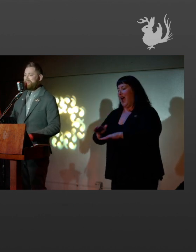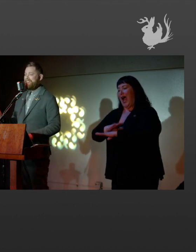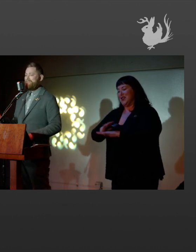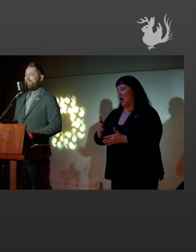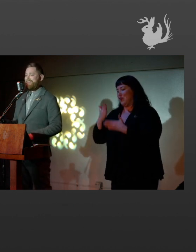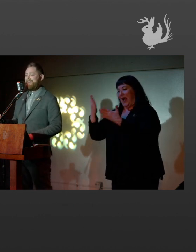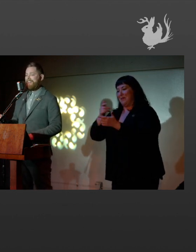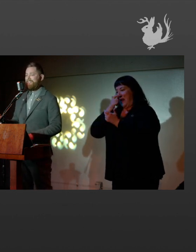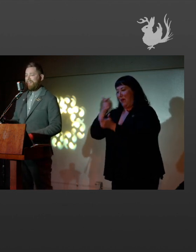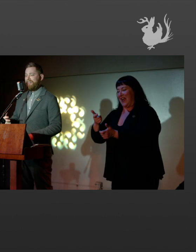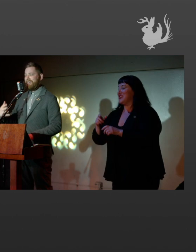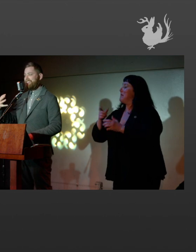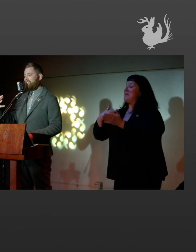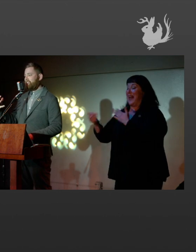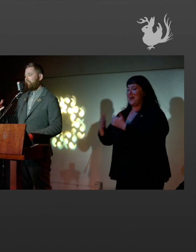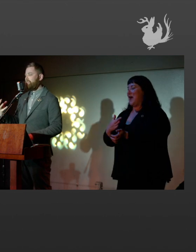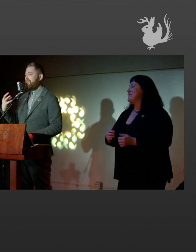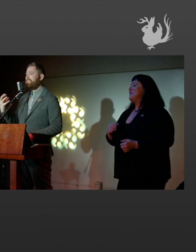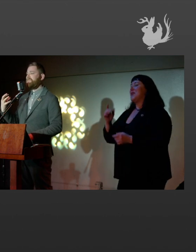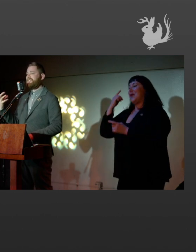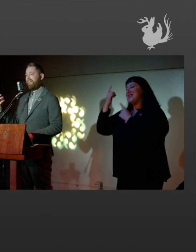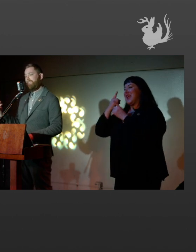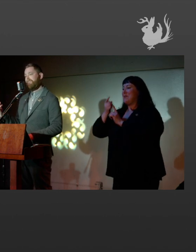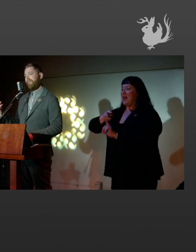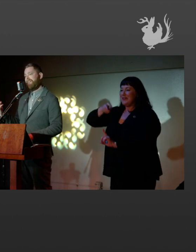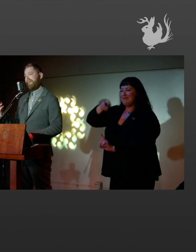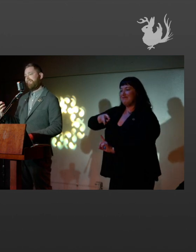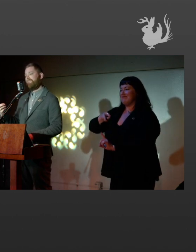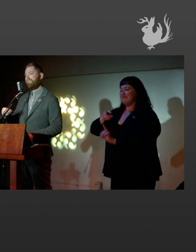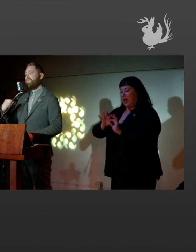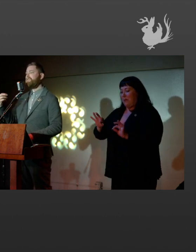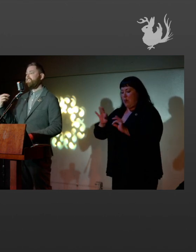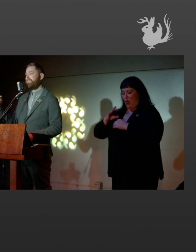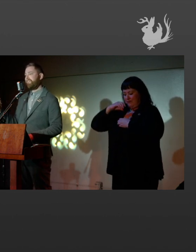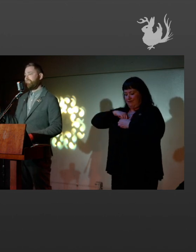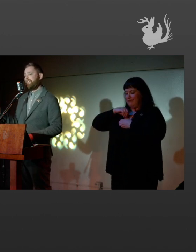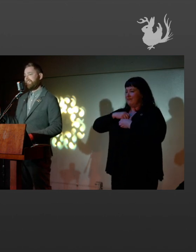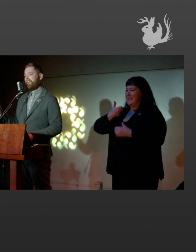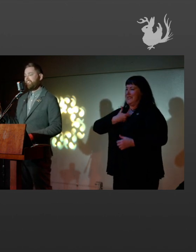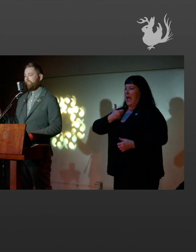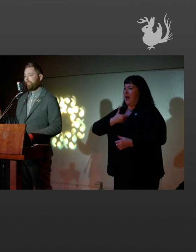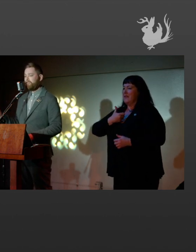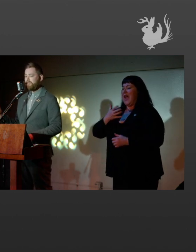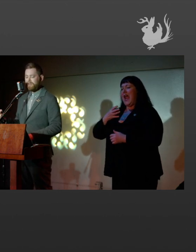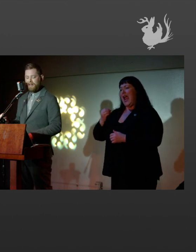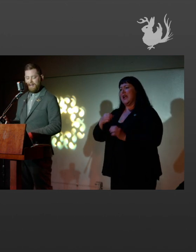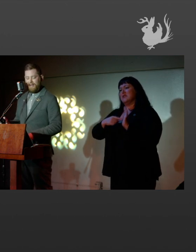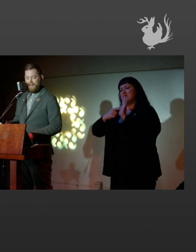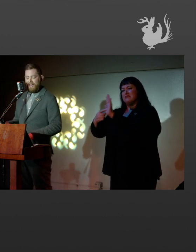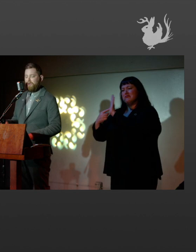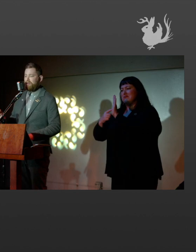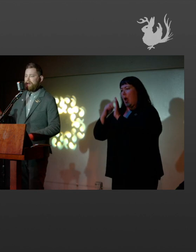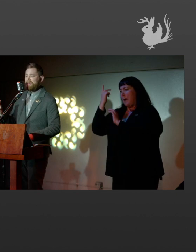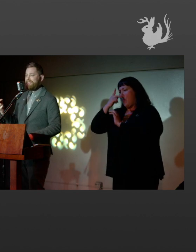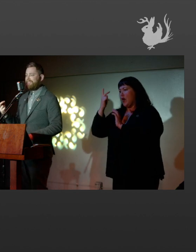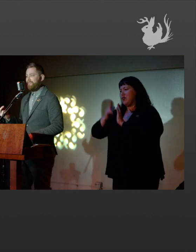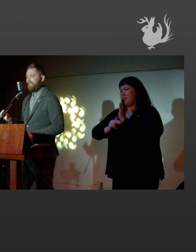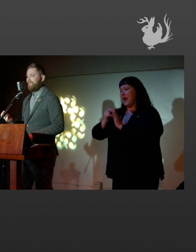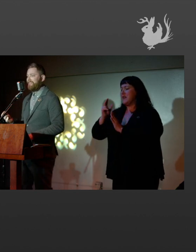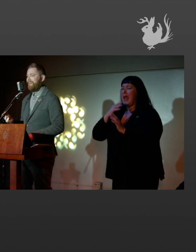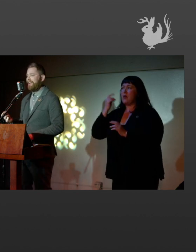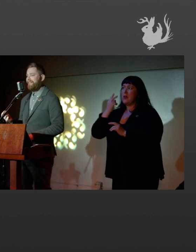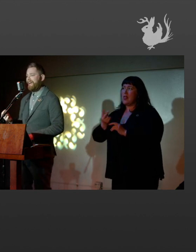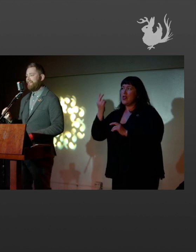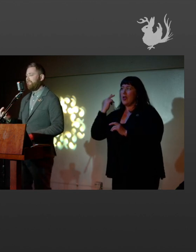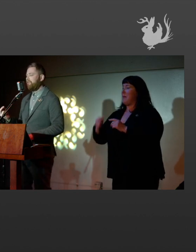So when we think about that kind of like essential piece of self and like this most generous presentation of portraiture, and we look back at this